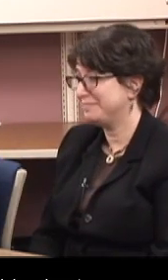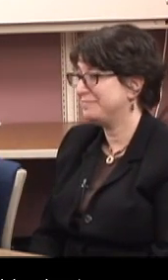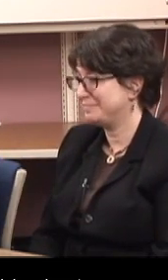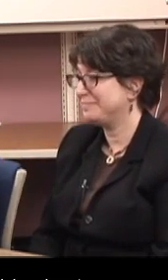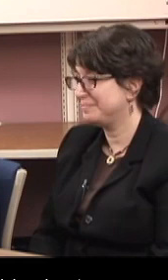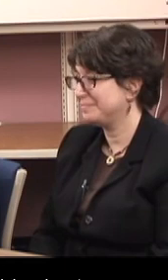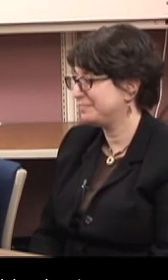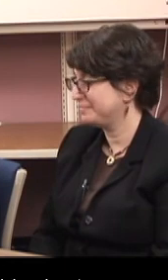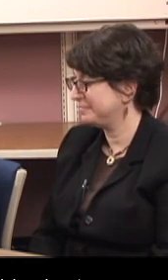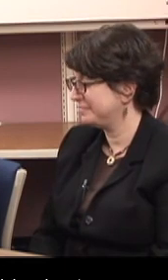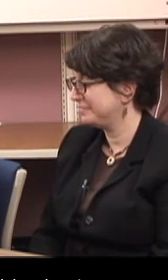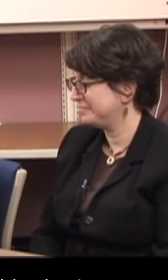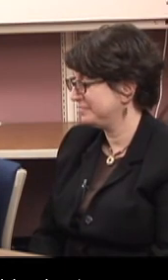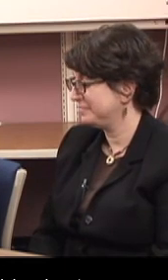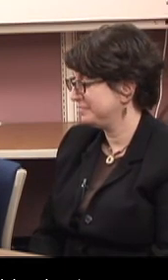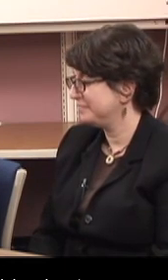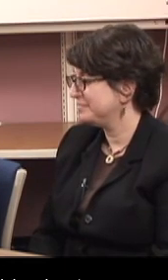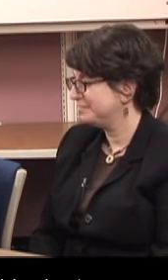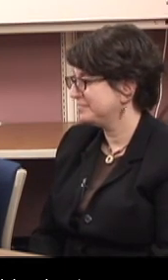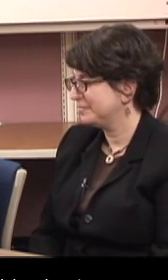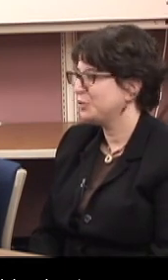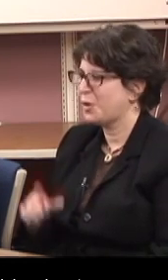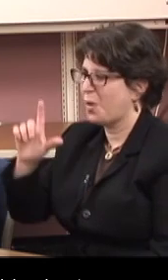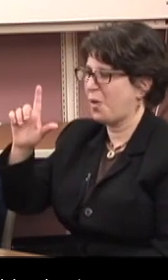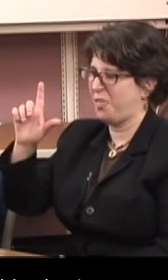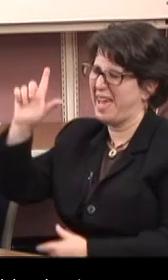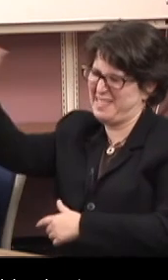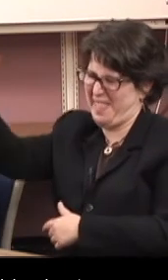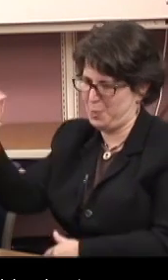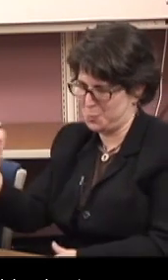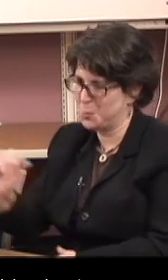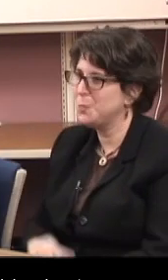Okay. Okay. Okay. And that's something we'll look at into the future.